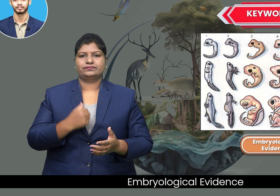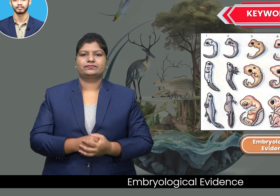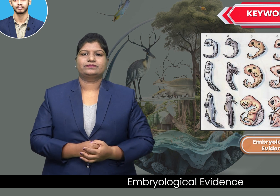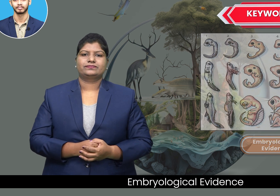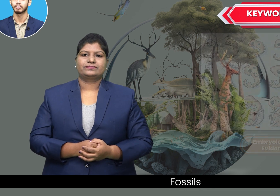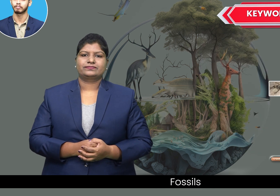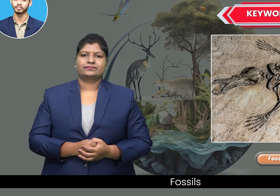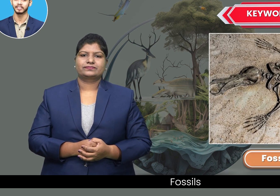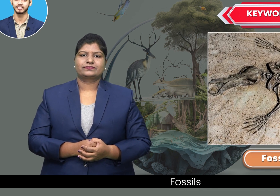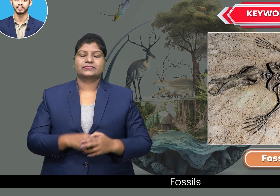Fossils